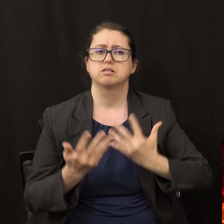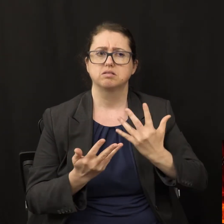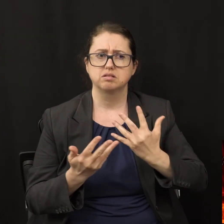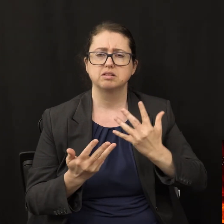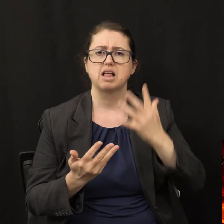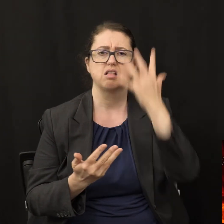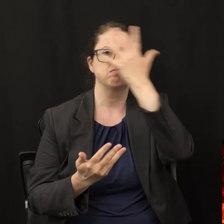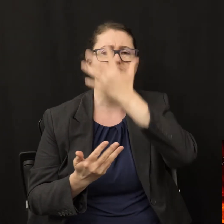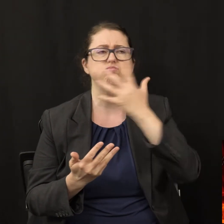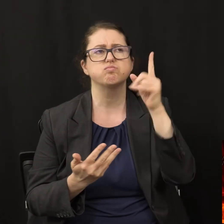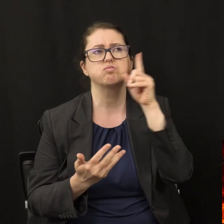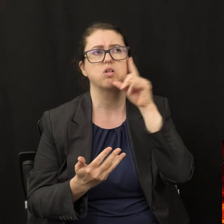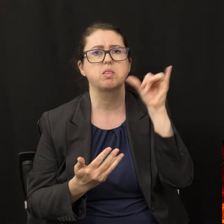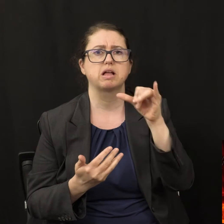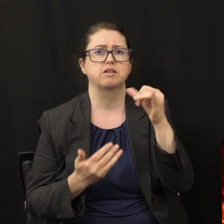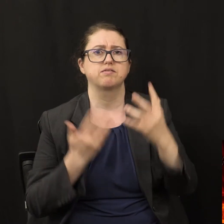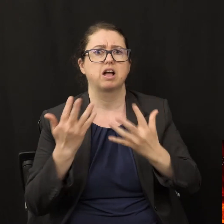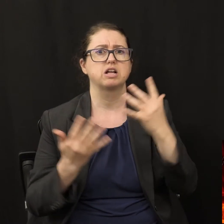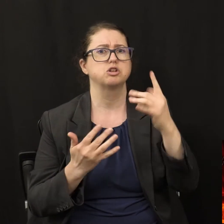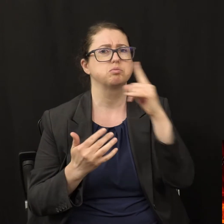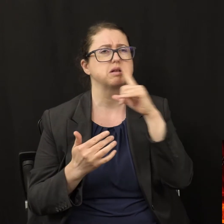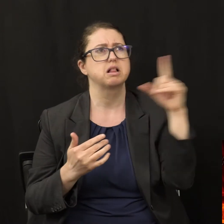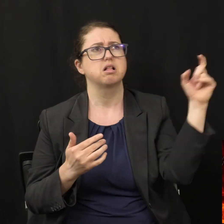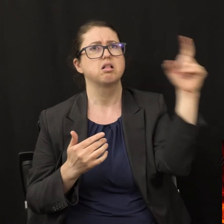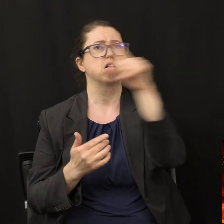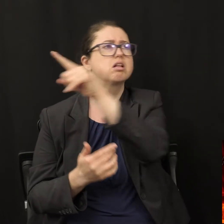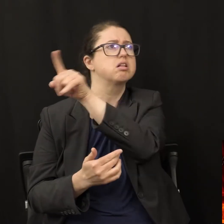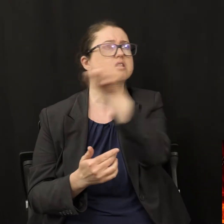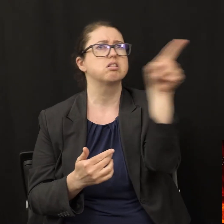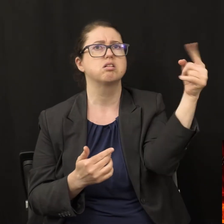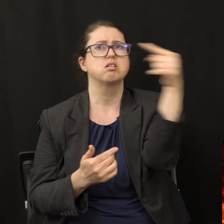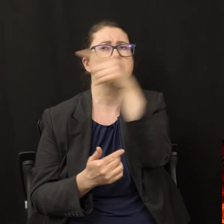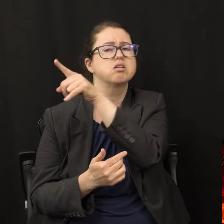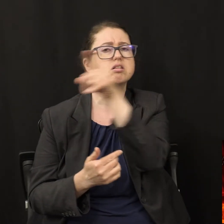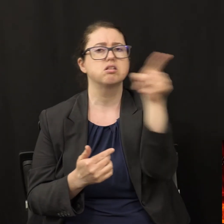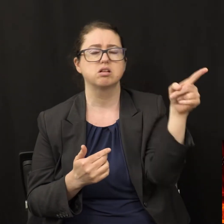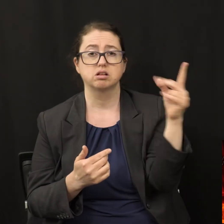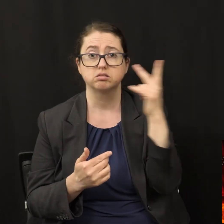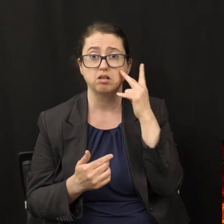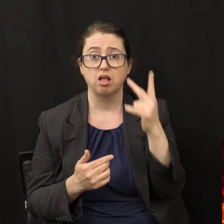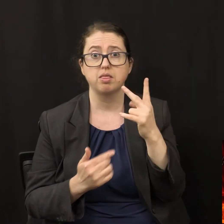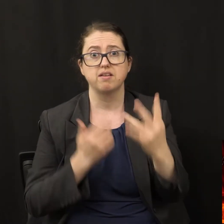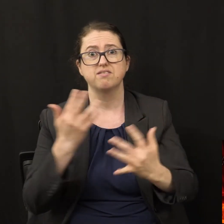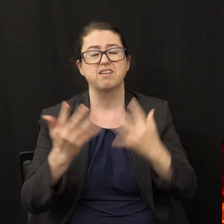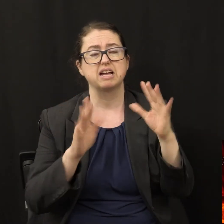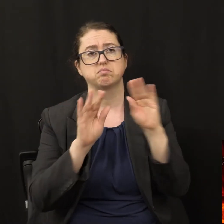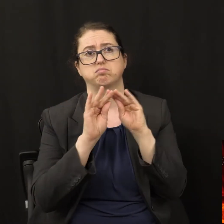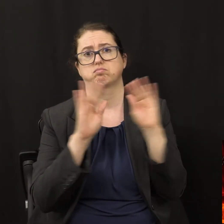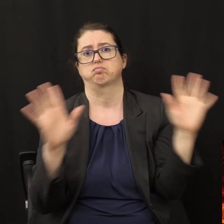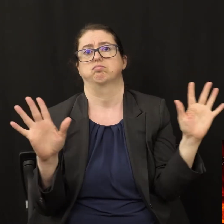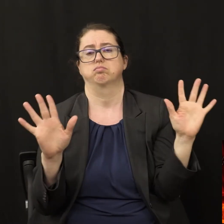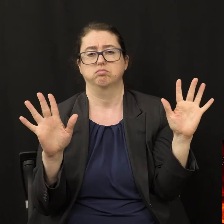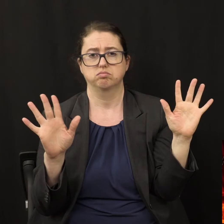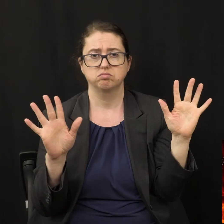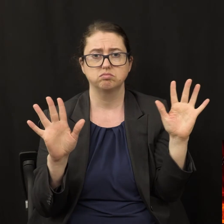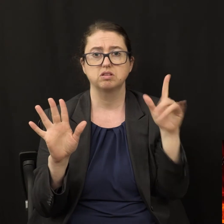appearance of torches going back and forth among the living creatures. The fire was bright, and out of the fire went